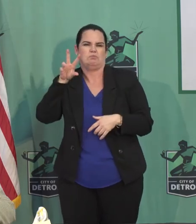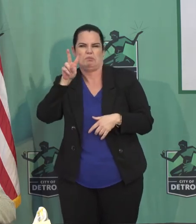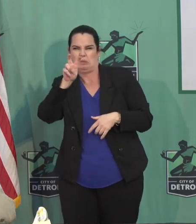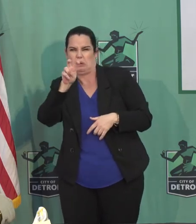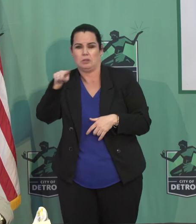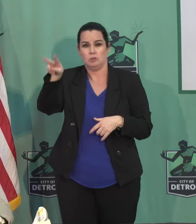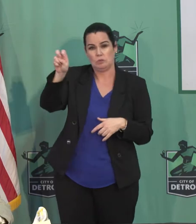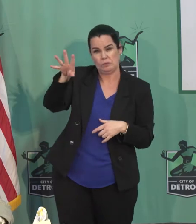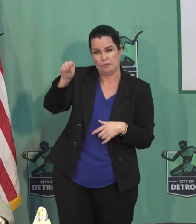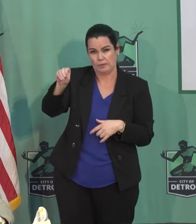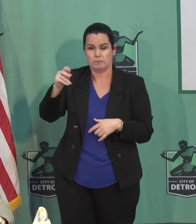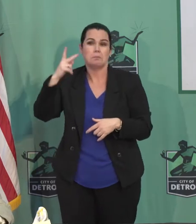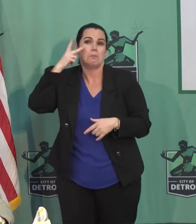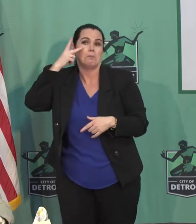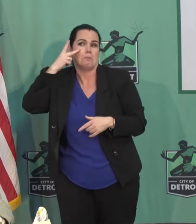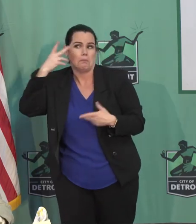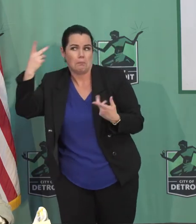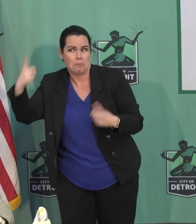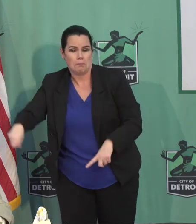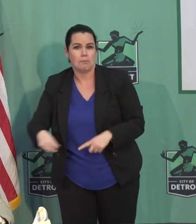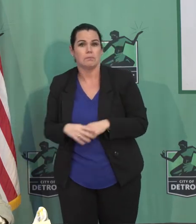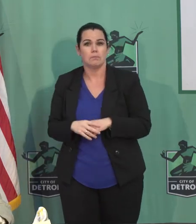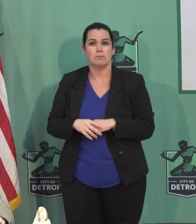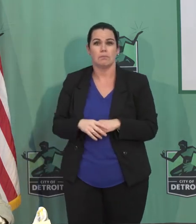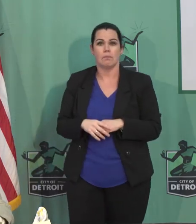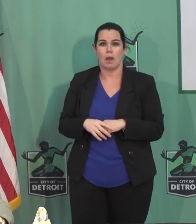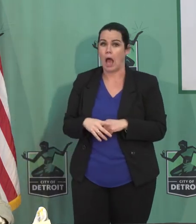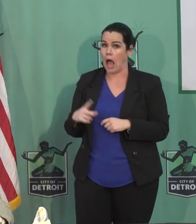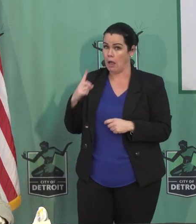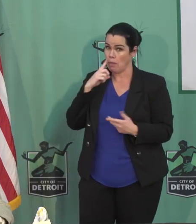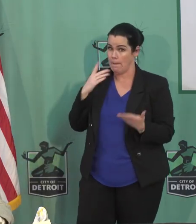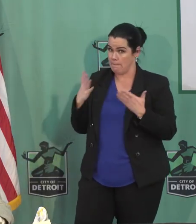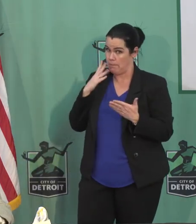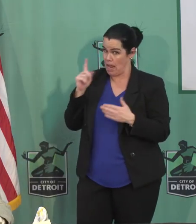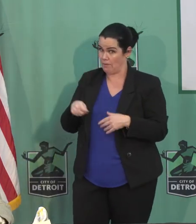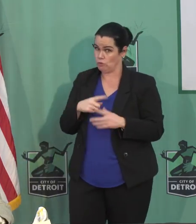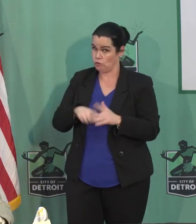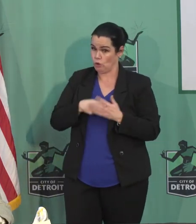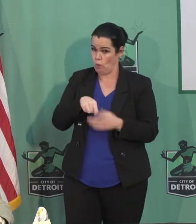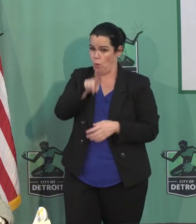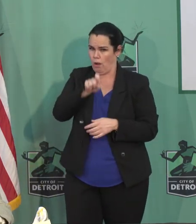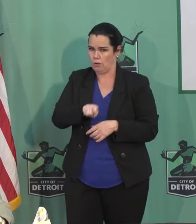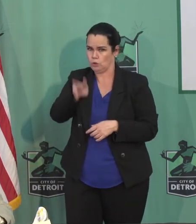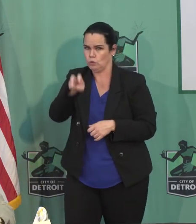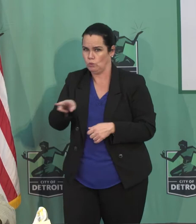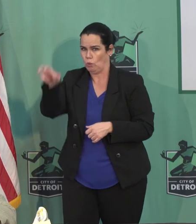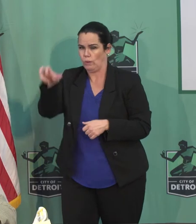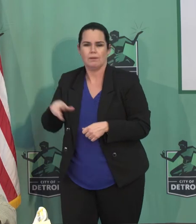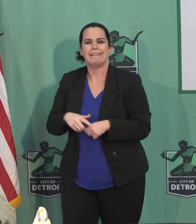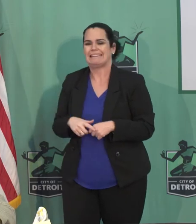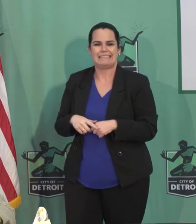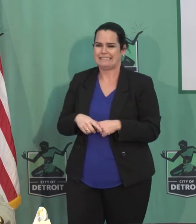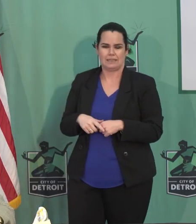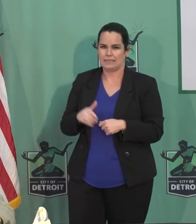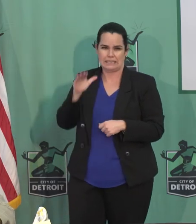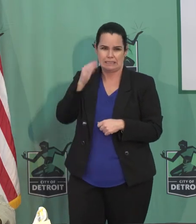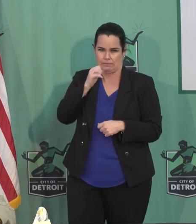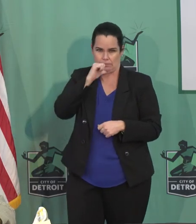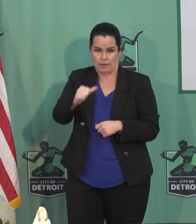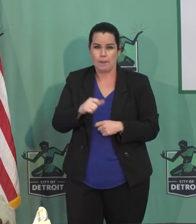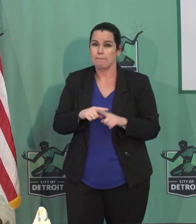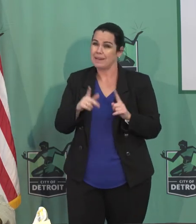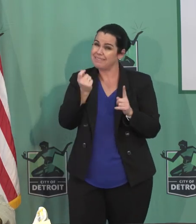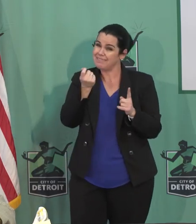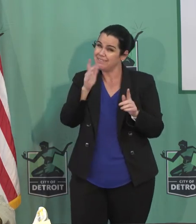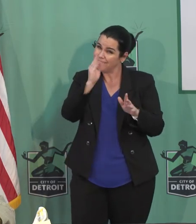There was a time when it looked like we might have had to ramp up 100 or 200 beds at a time. It's early to